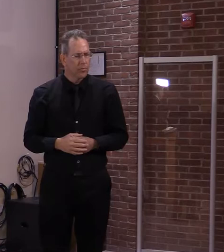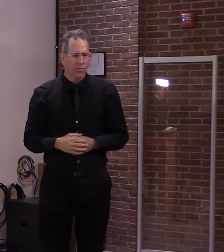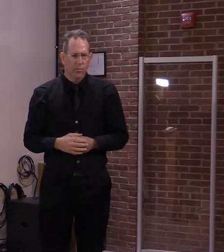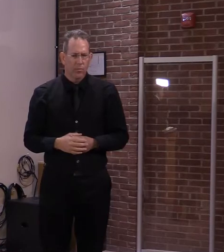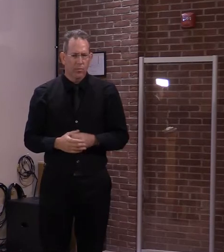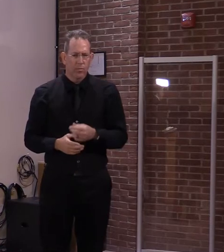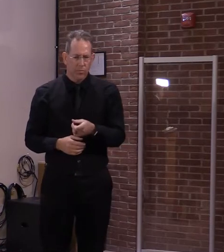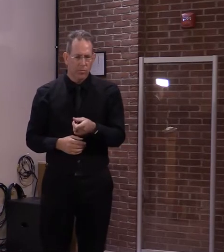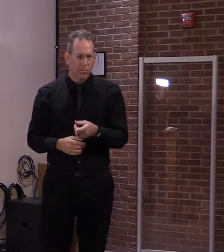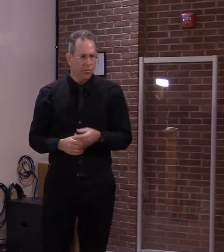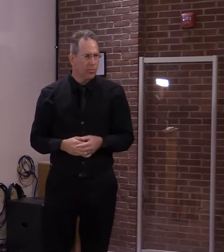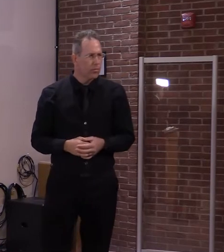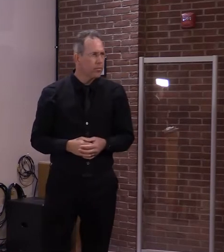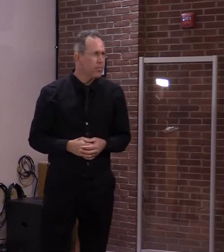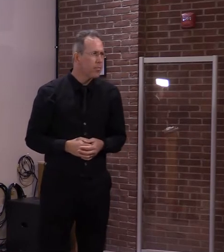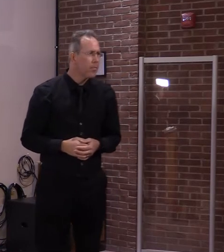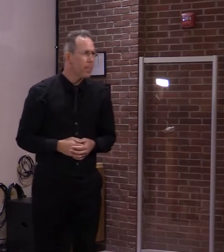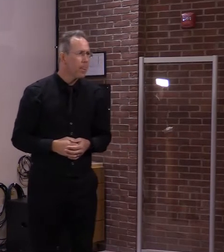Michael, Digger.